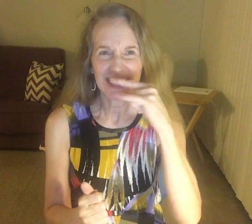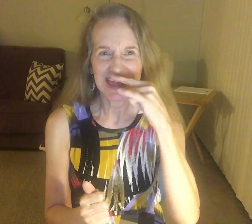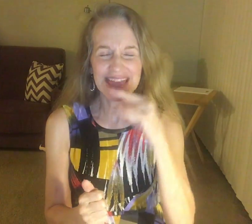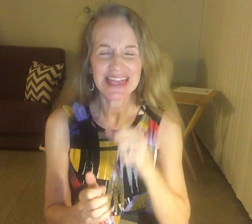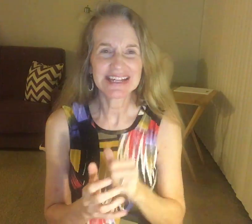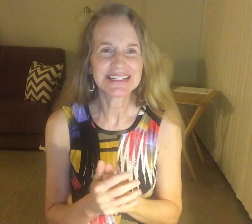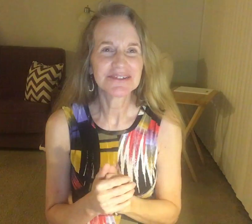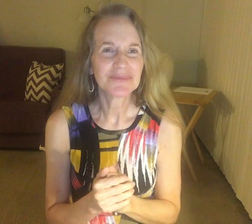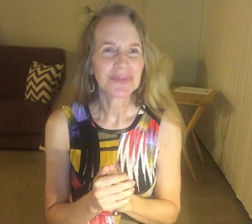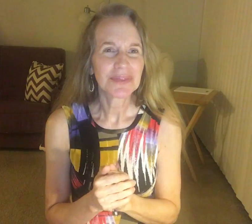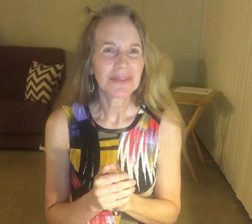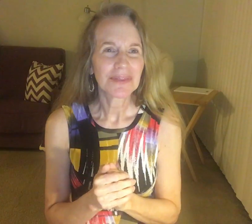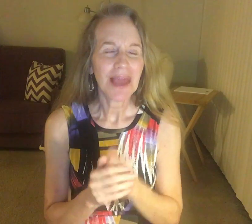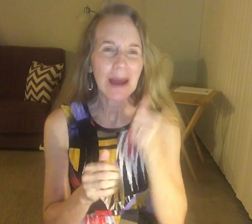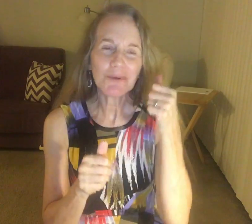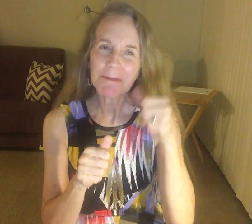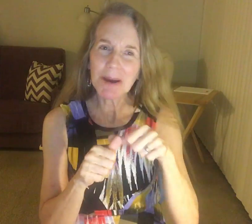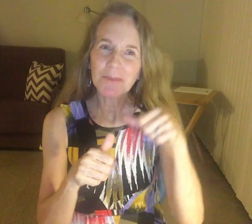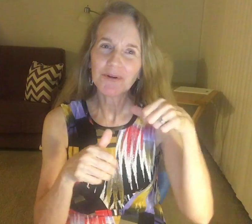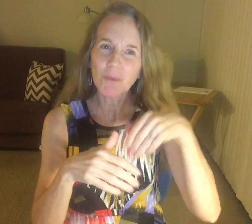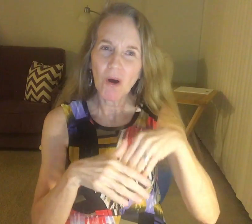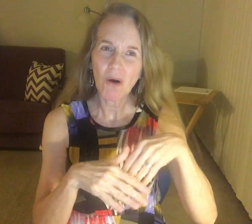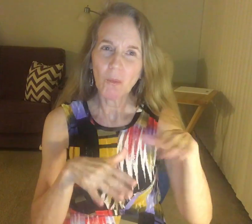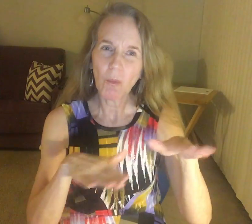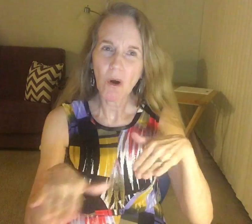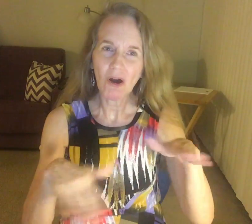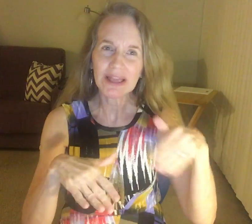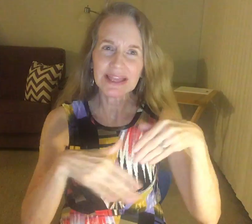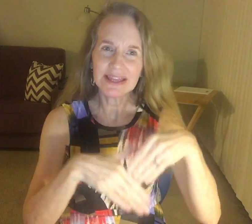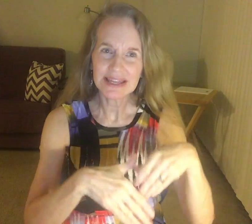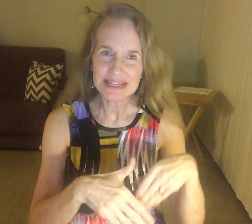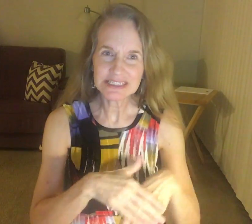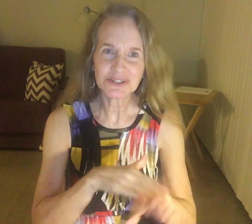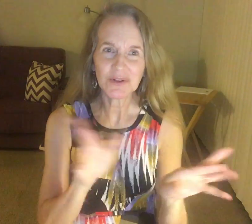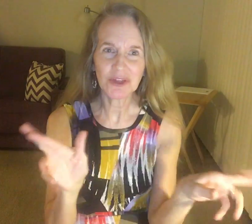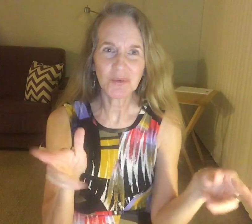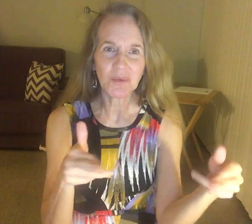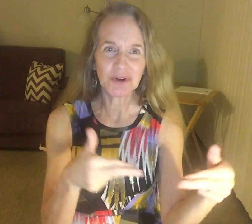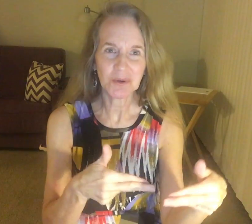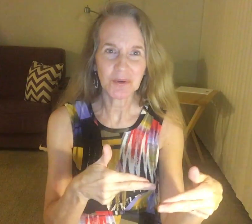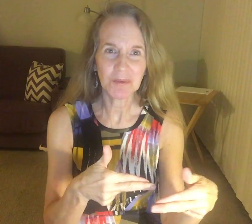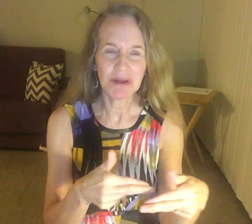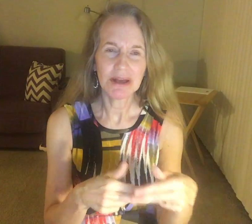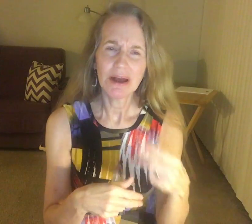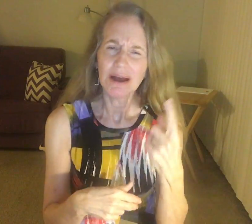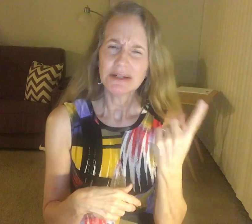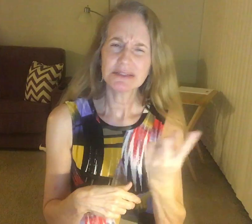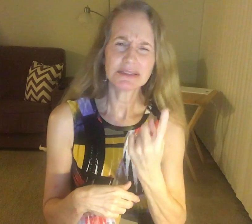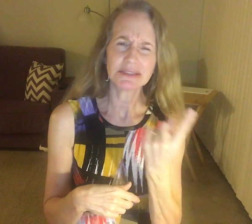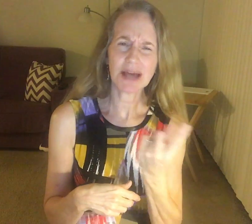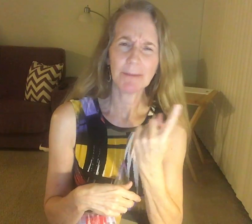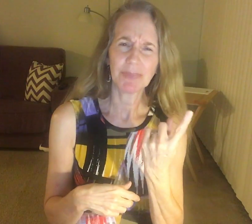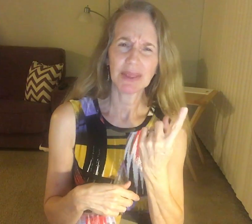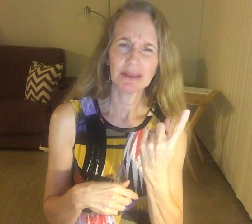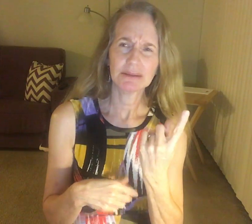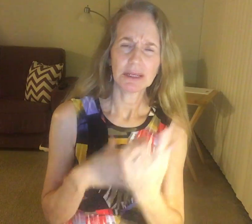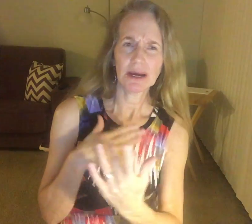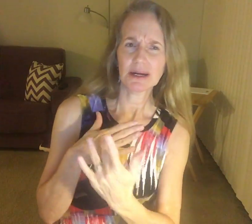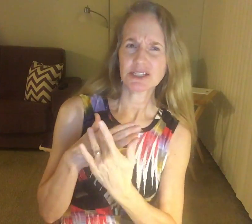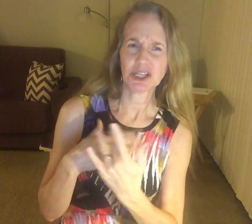kids. I remember walking into the room, something touched